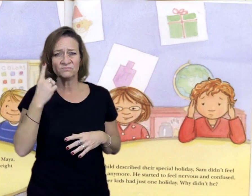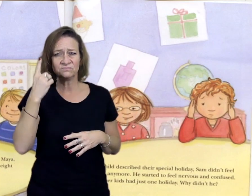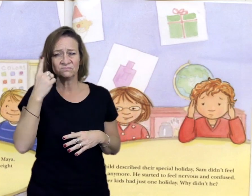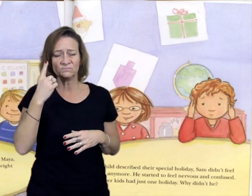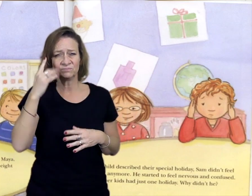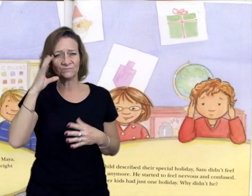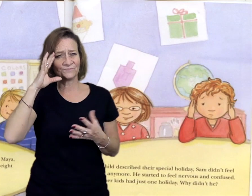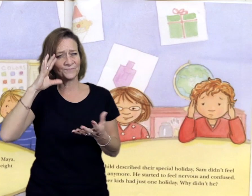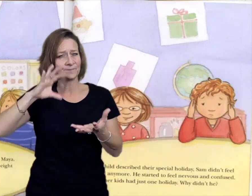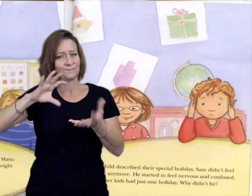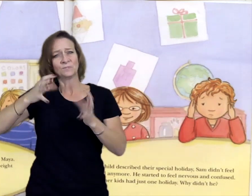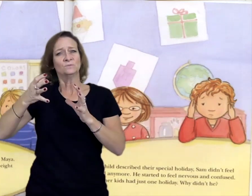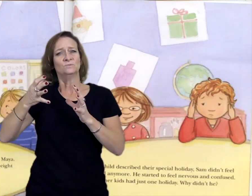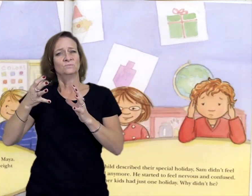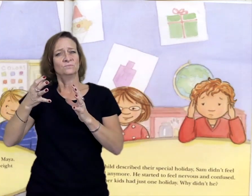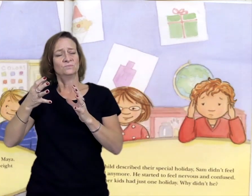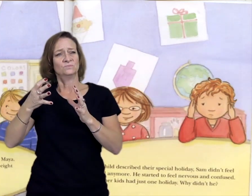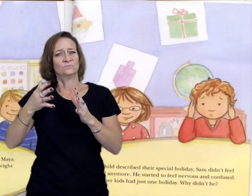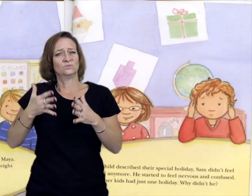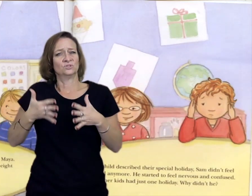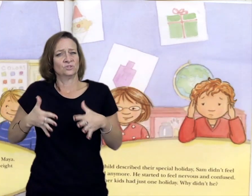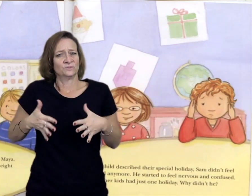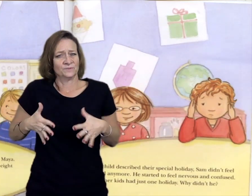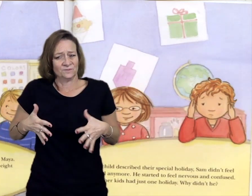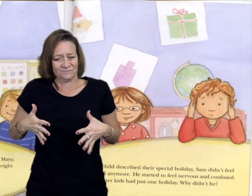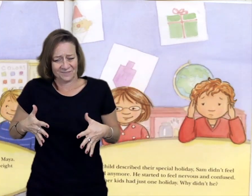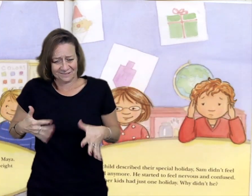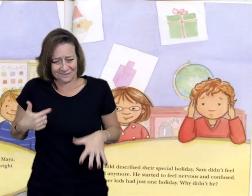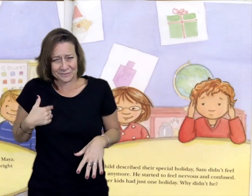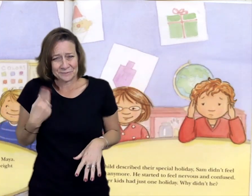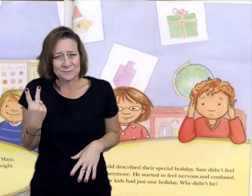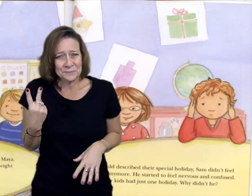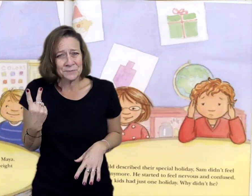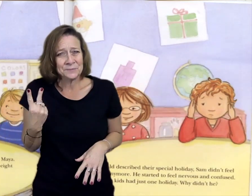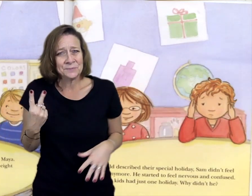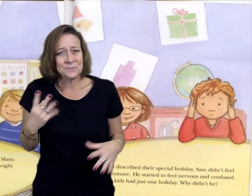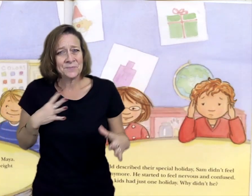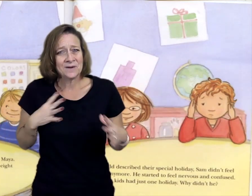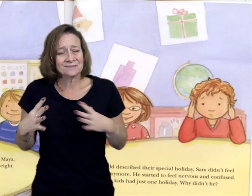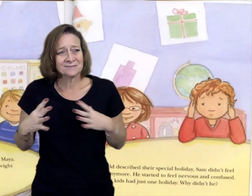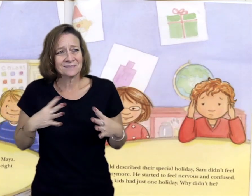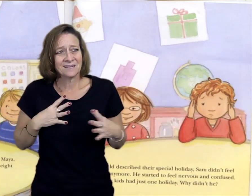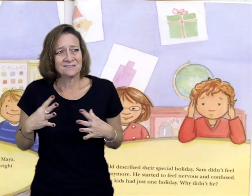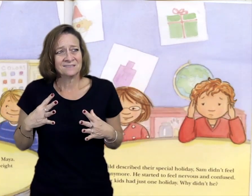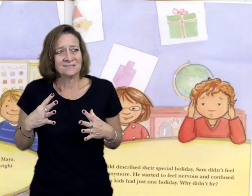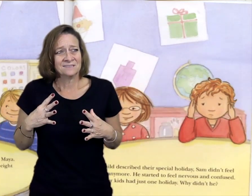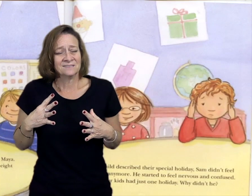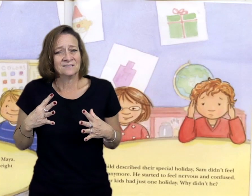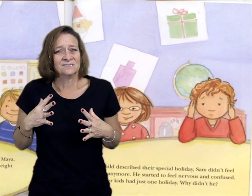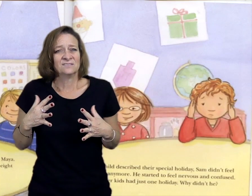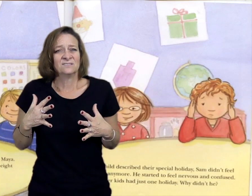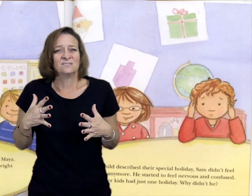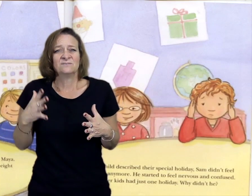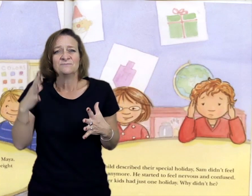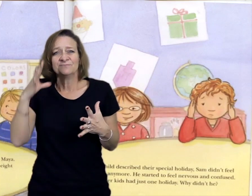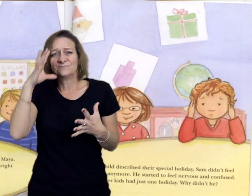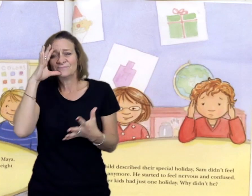He started to feel nervous and confused. All the other kids had just one